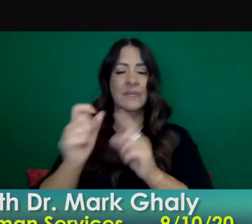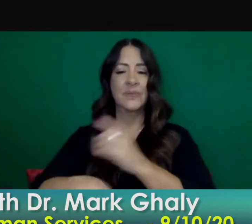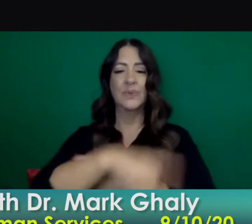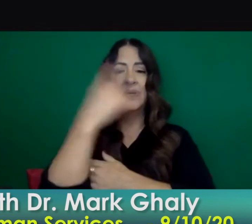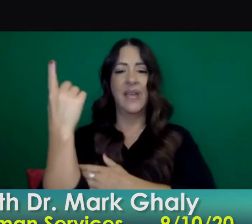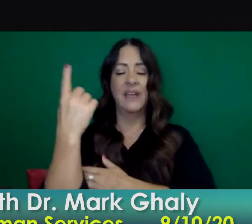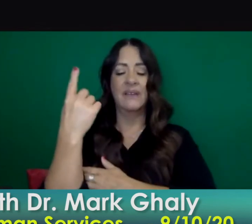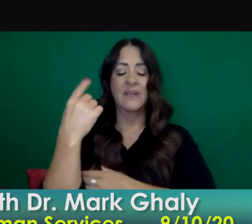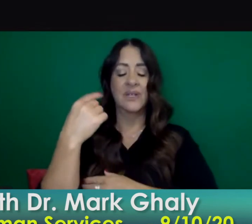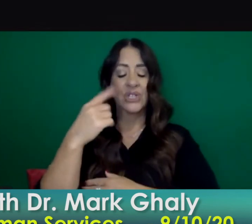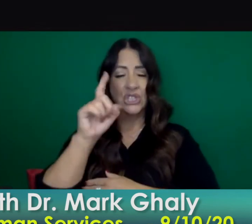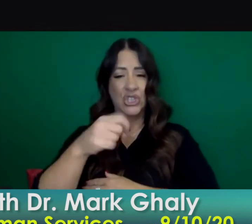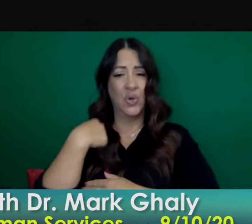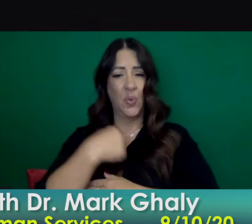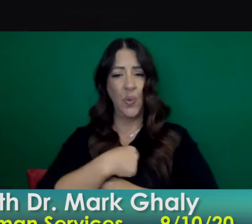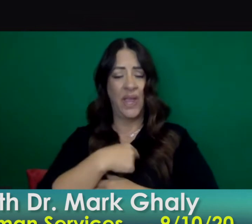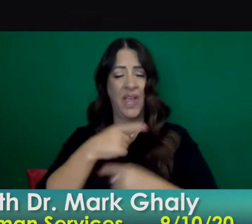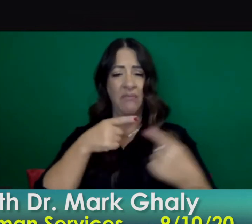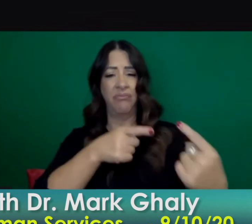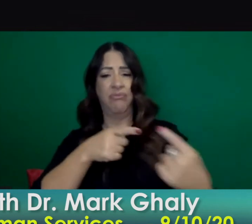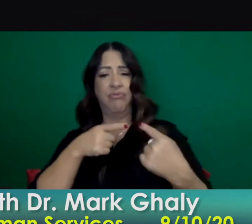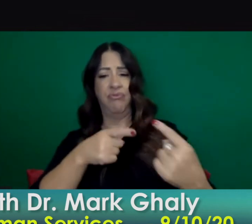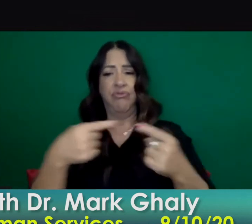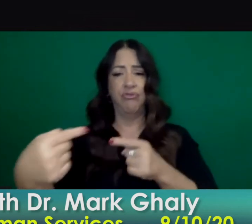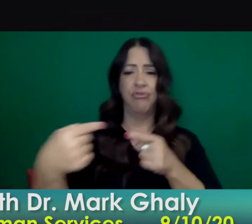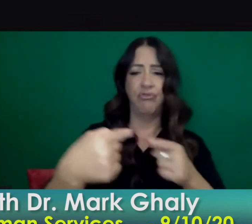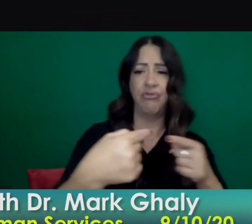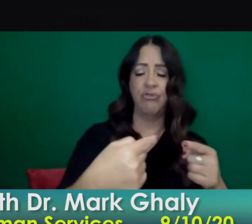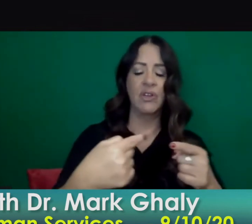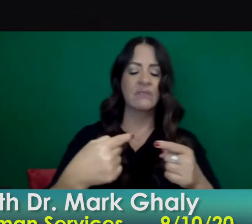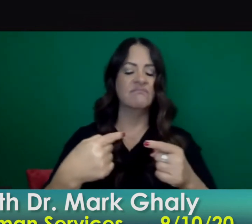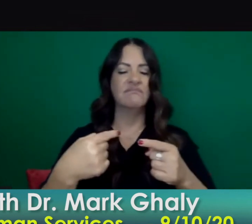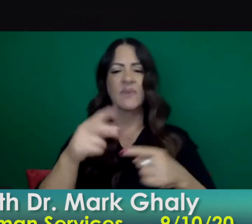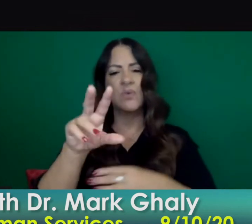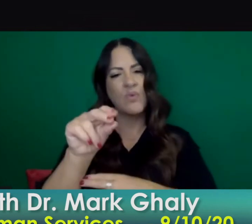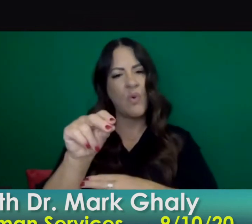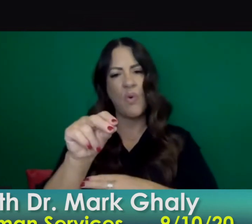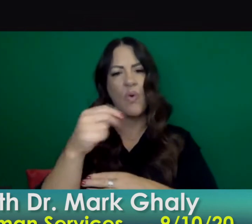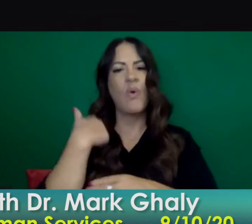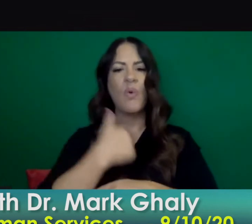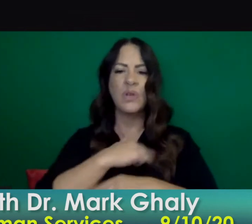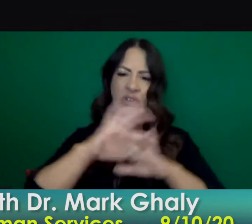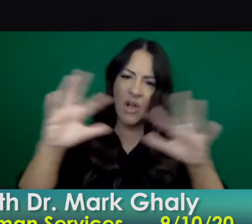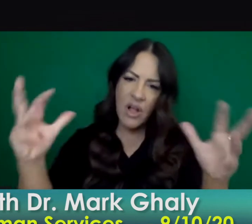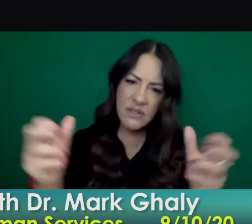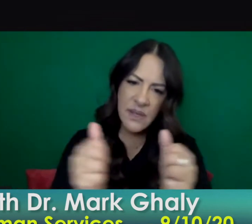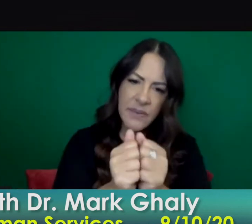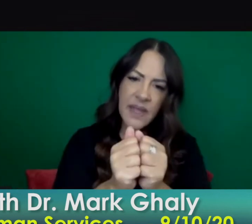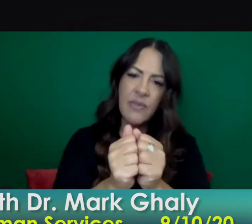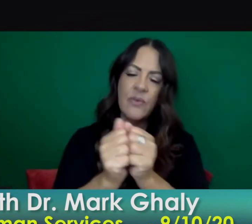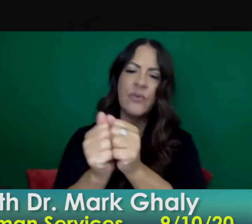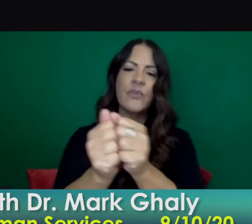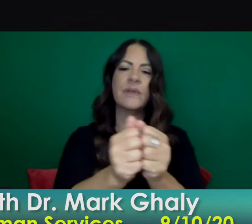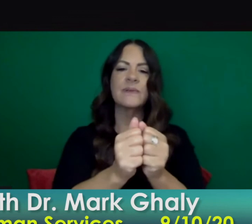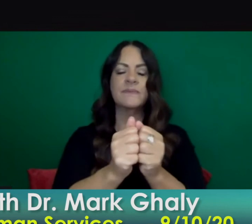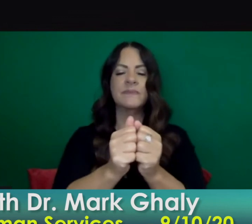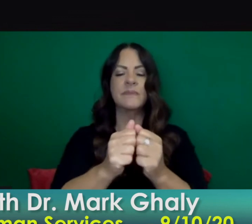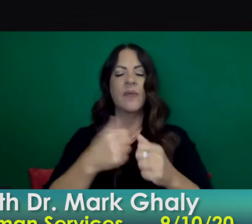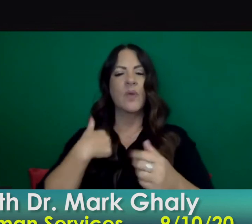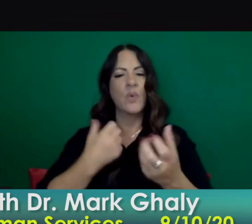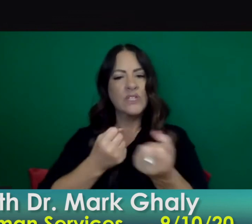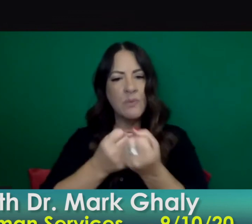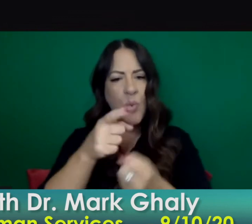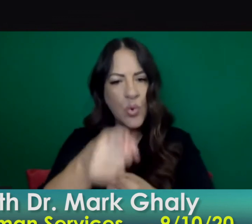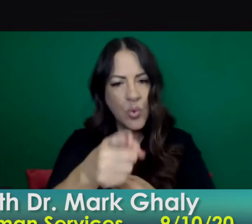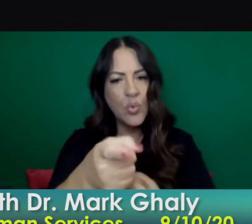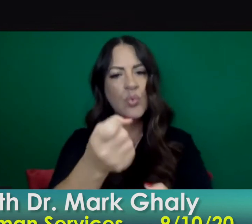divisive but to come together and move forward together in all of the support that we can give you and that you can give